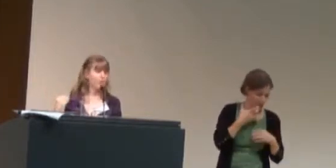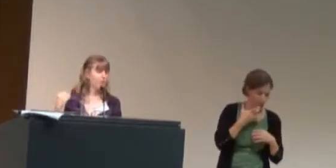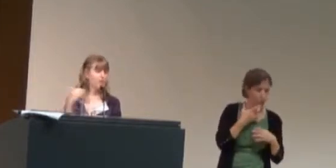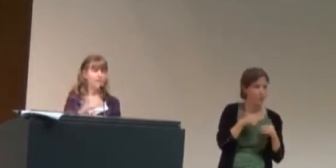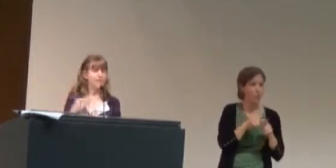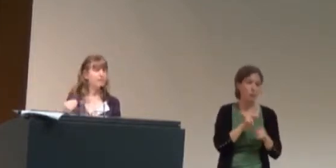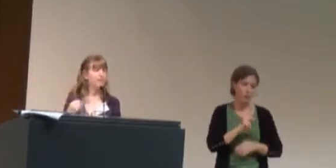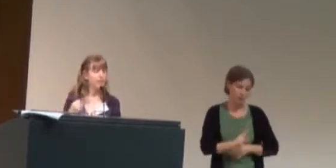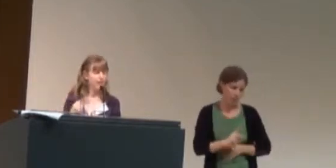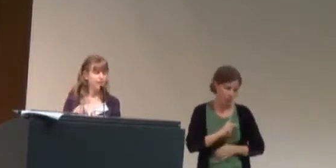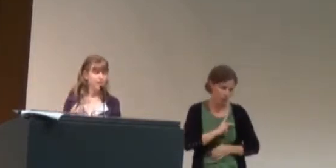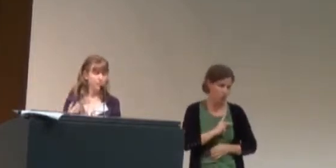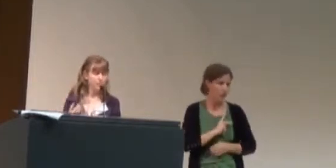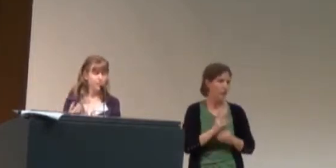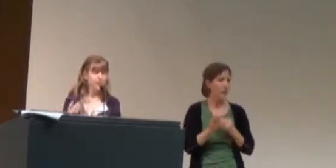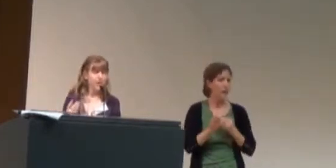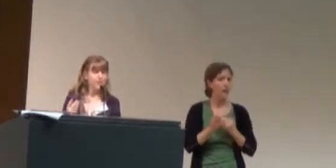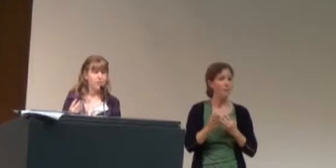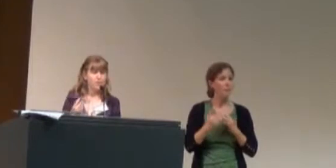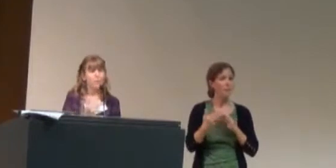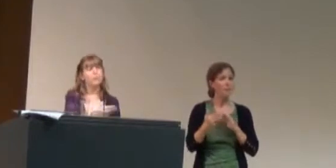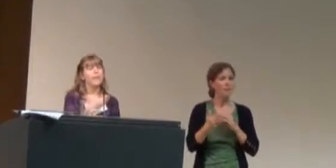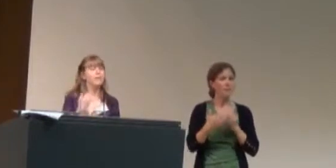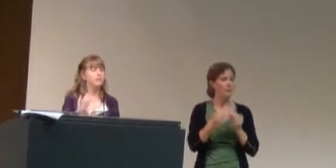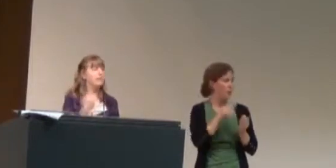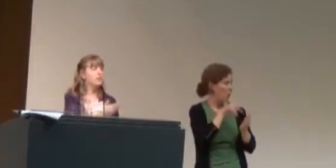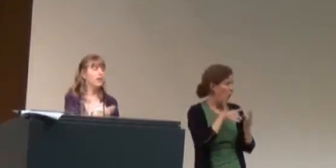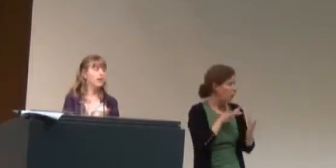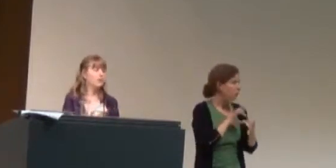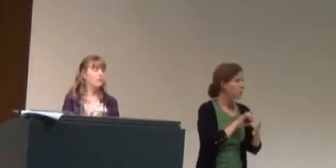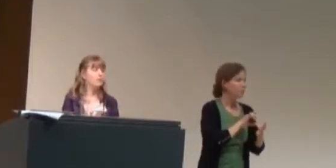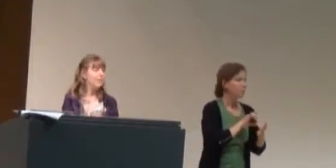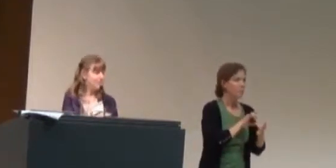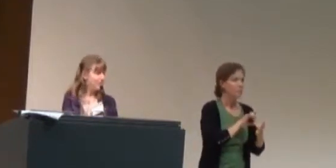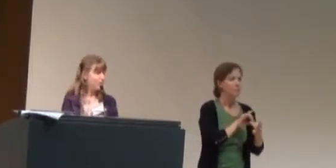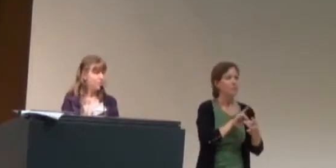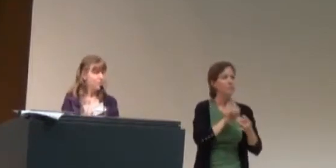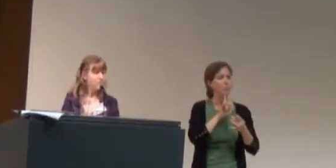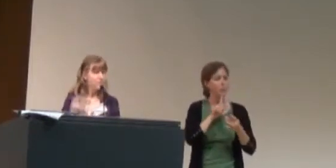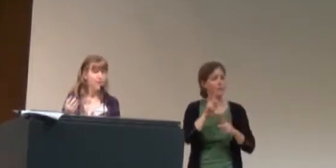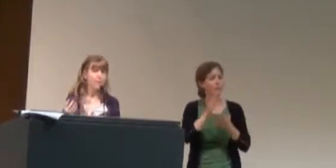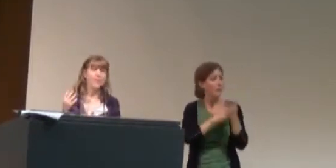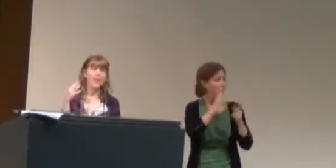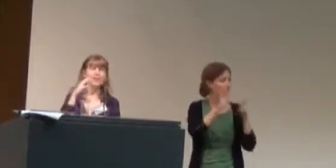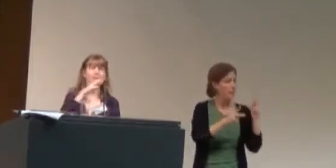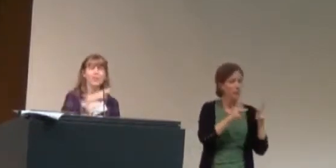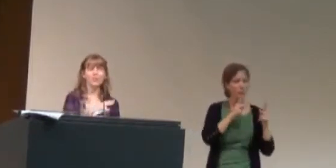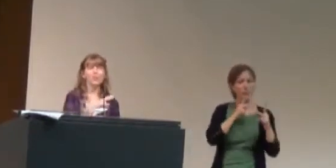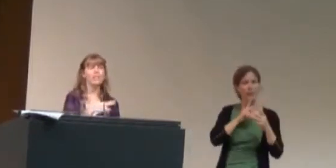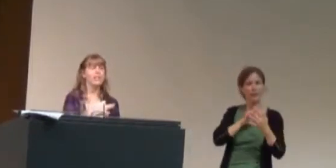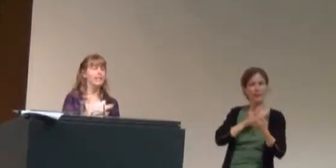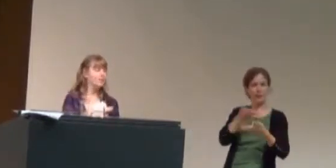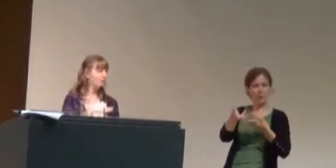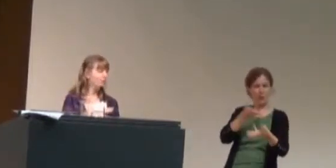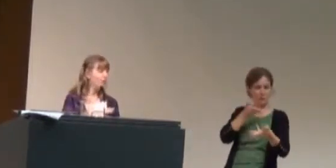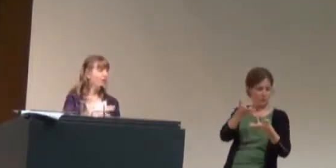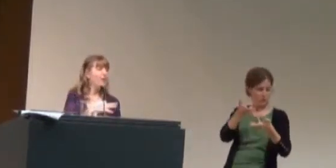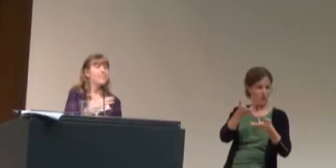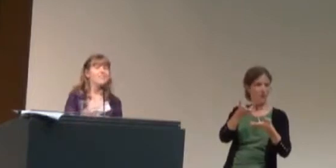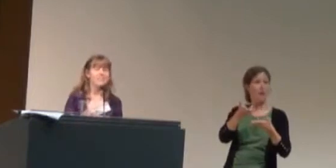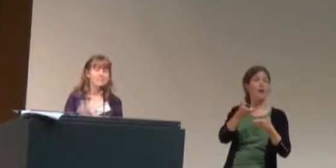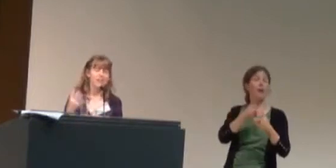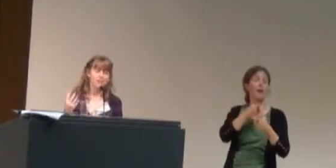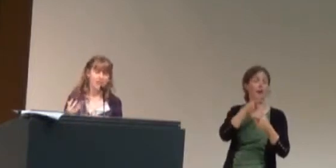also very personal and easy to connect to. So you will get interaction from individuals, uh, but that is also leading into